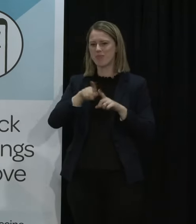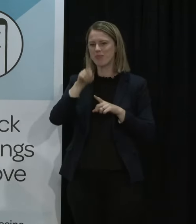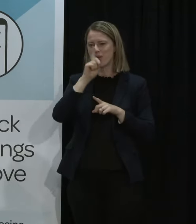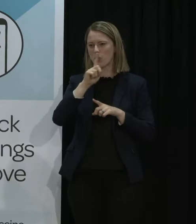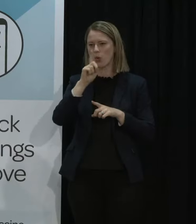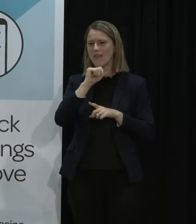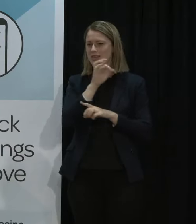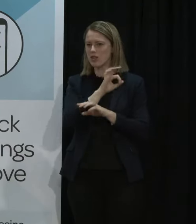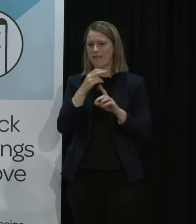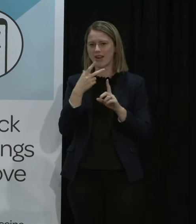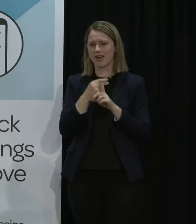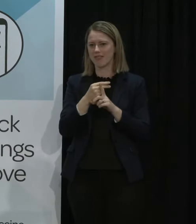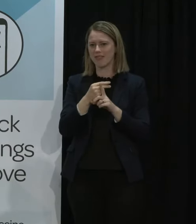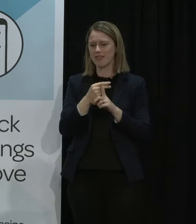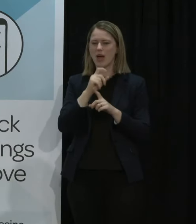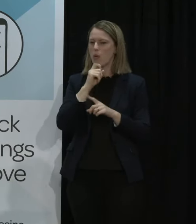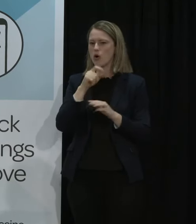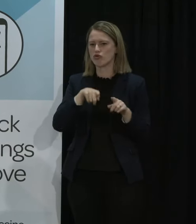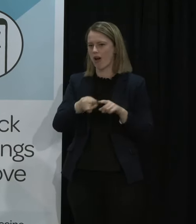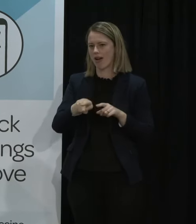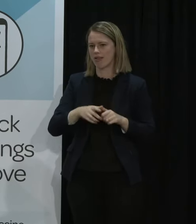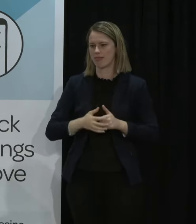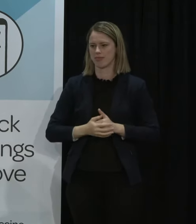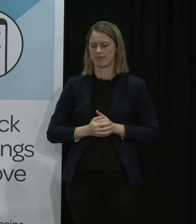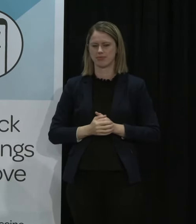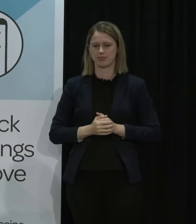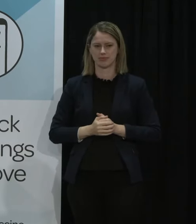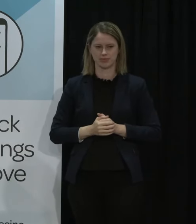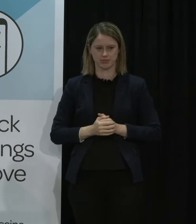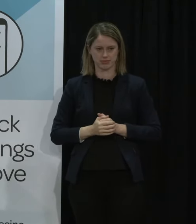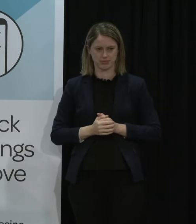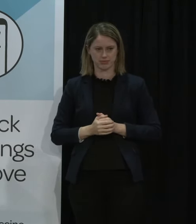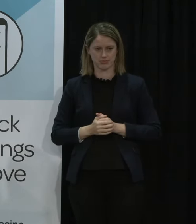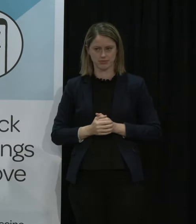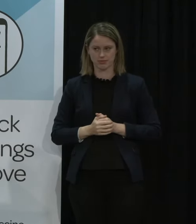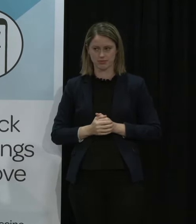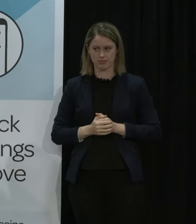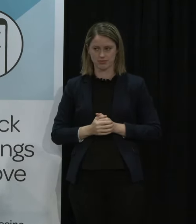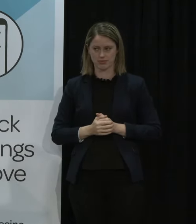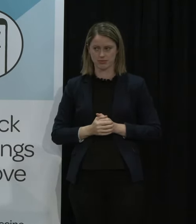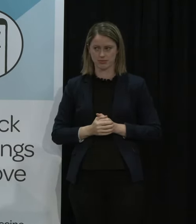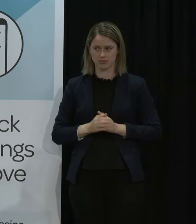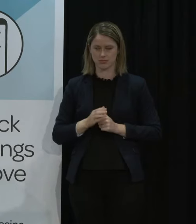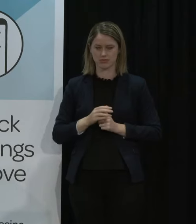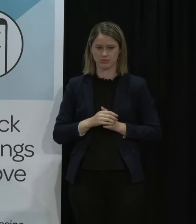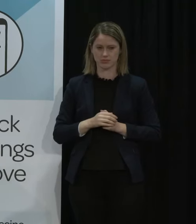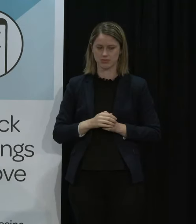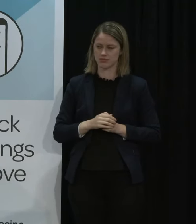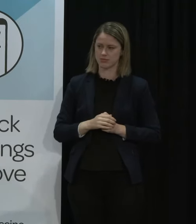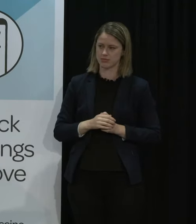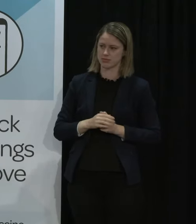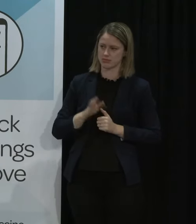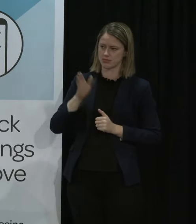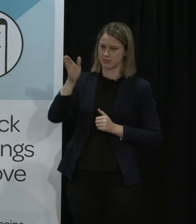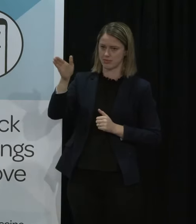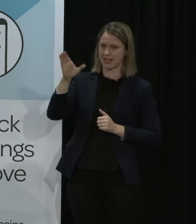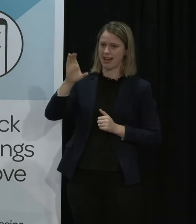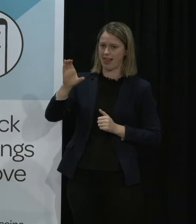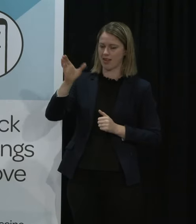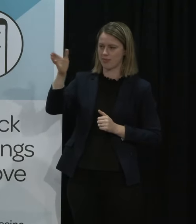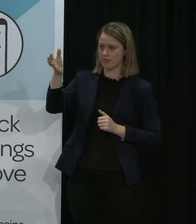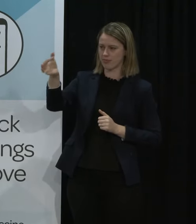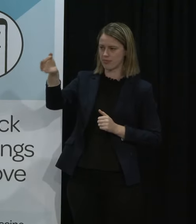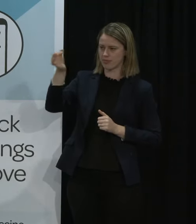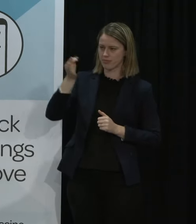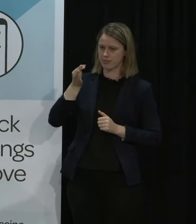people who are not vaccinated won't won't try for the most part oh sorry did so come to Claire and then I'll come to you Bernard sorry so in